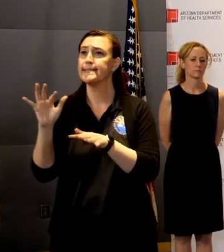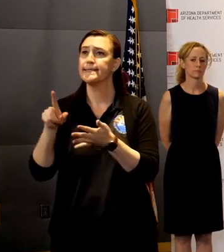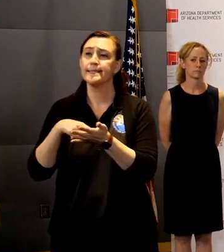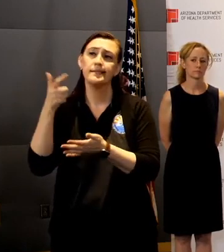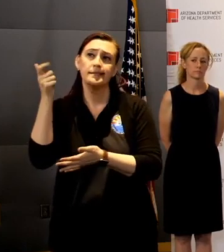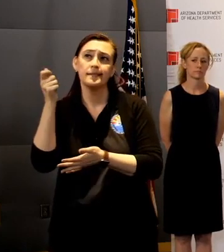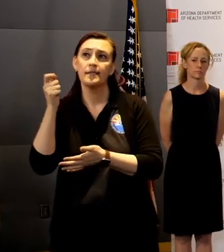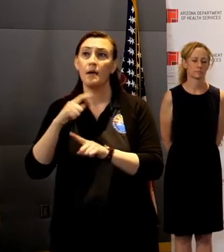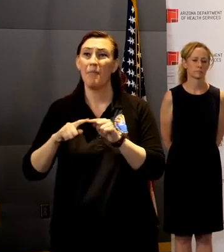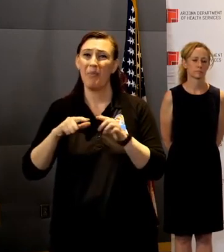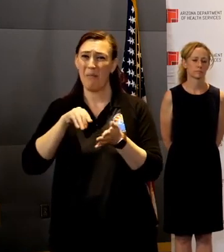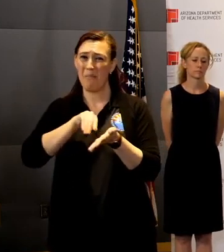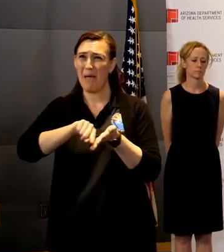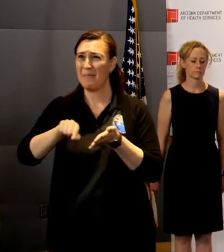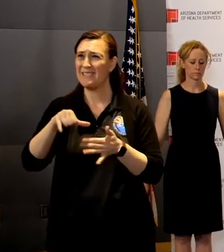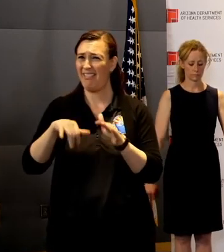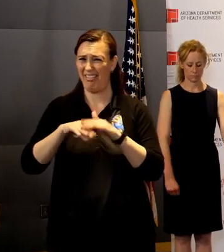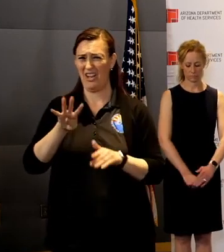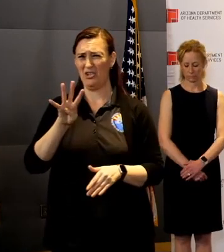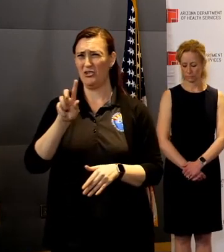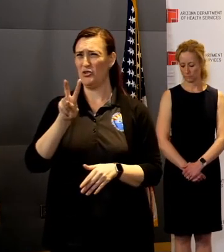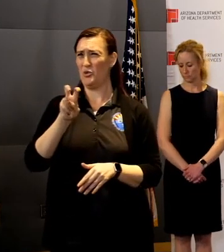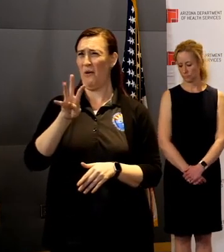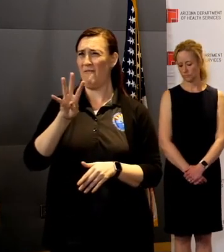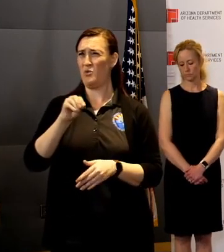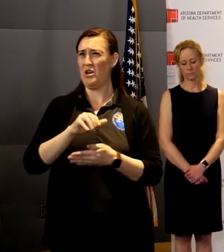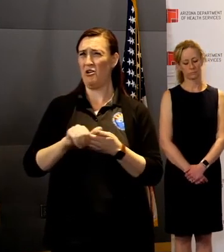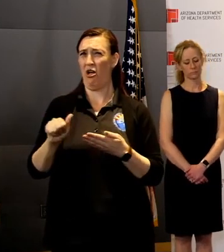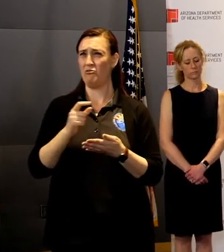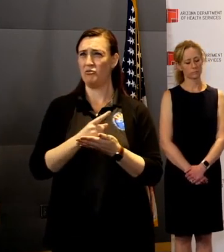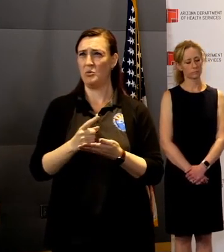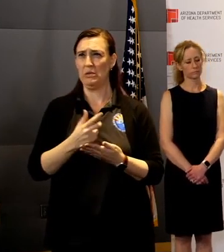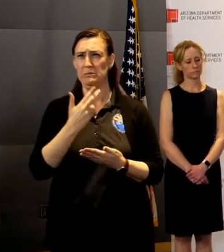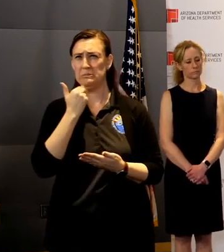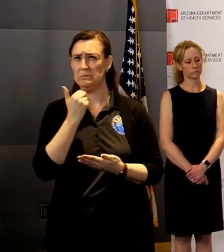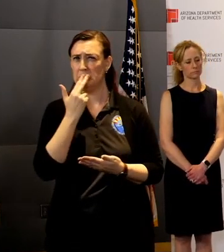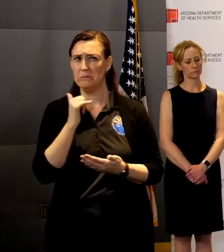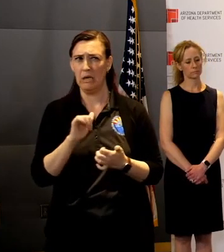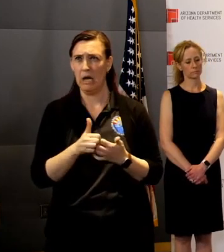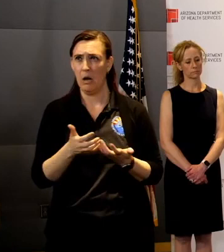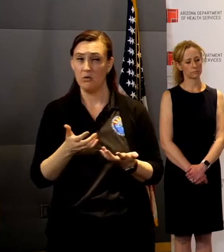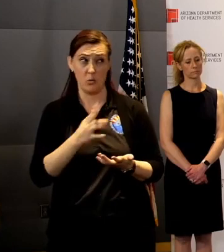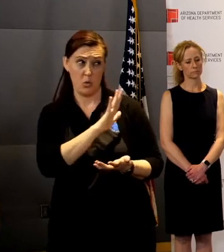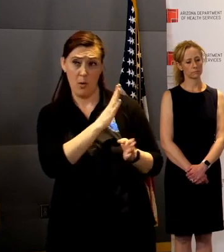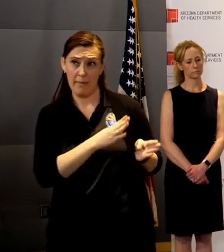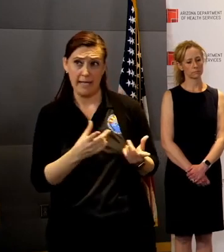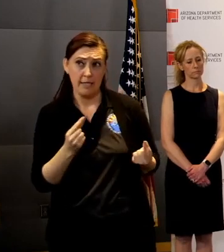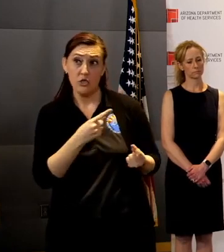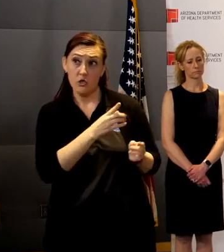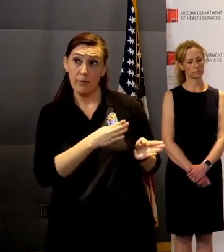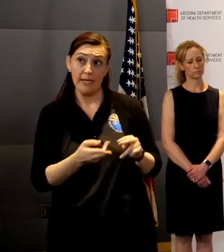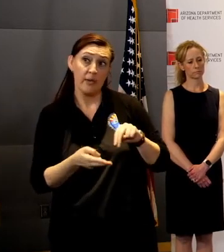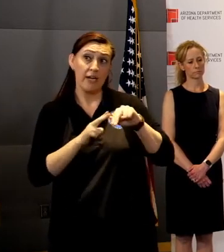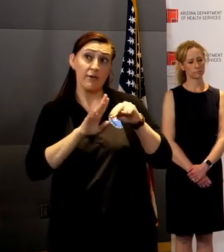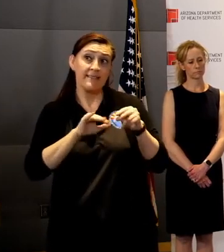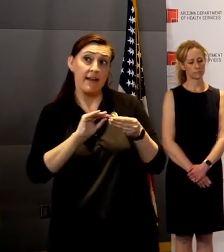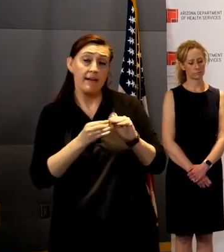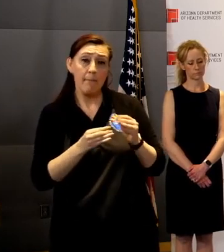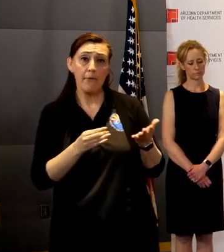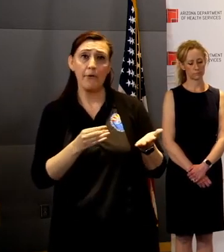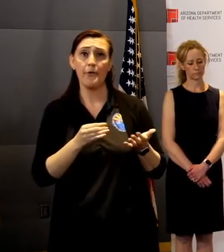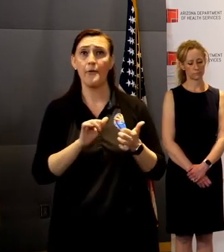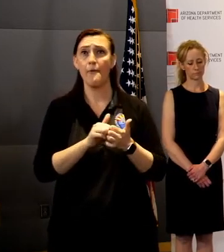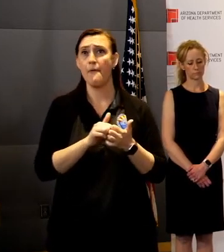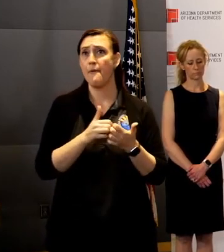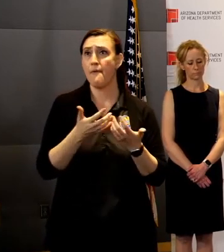$240 a week. What are your plans with that? Do you plan to increase that margin, which